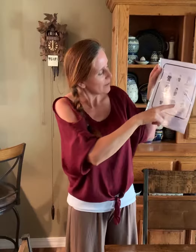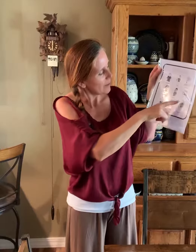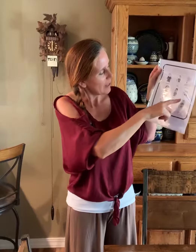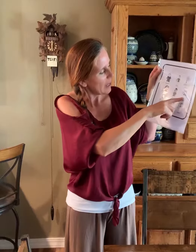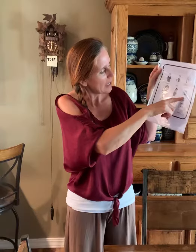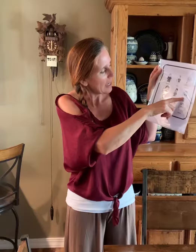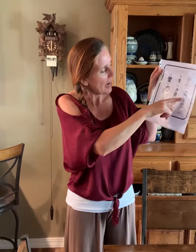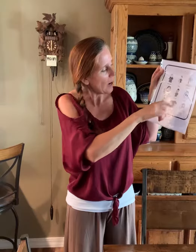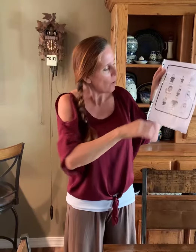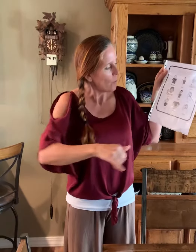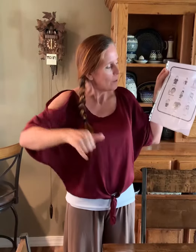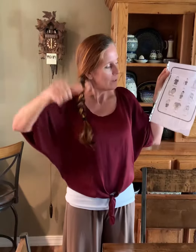Cow.